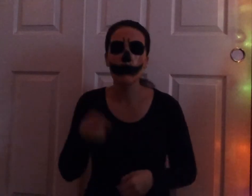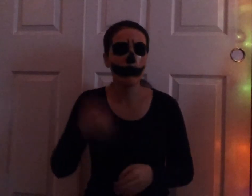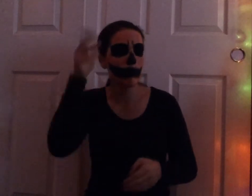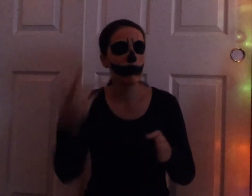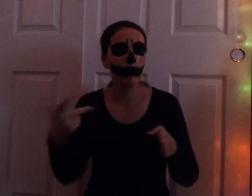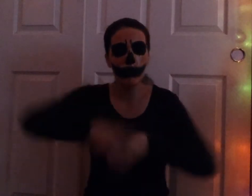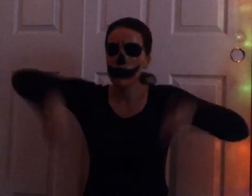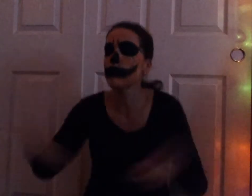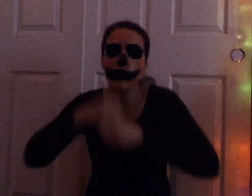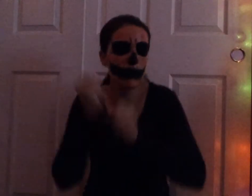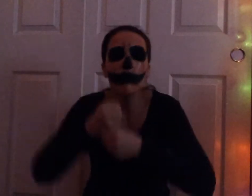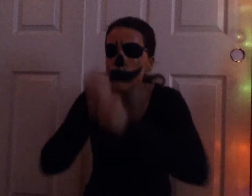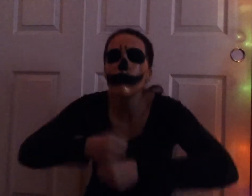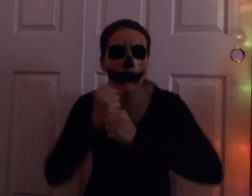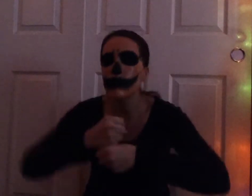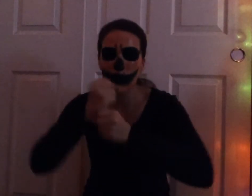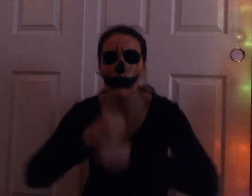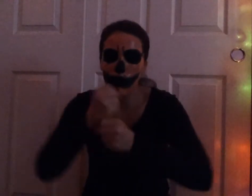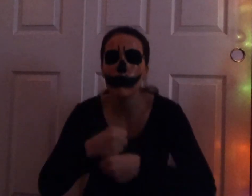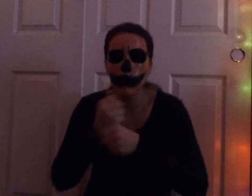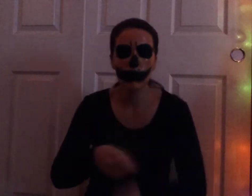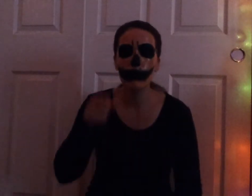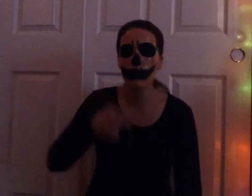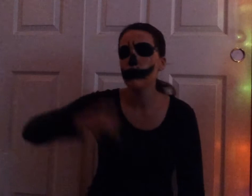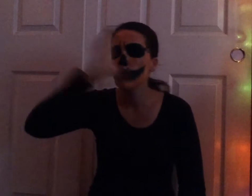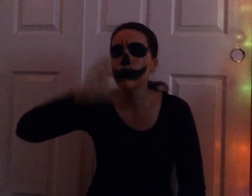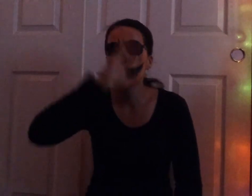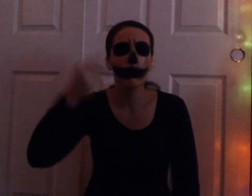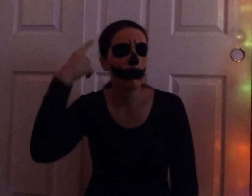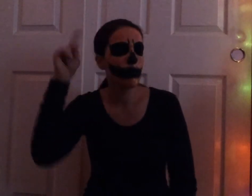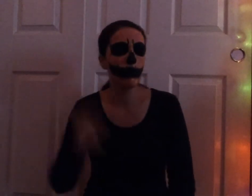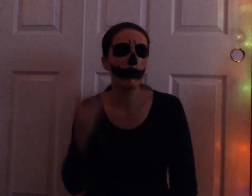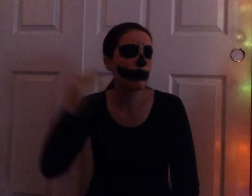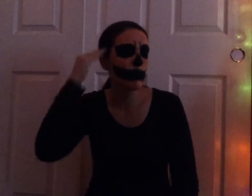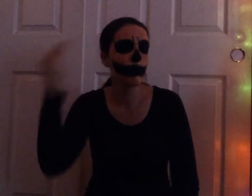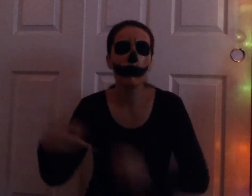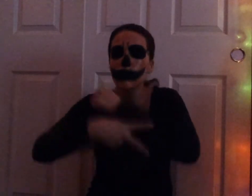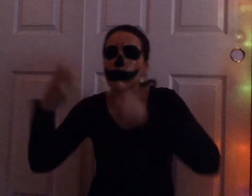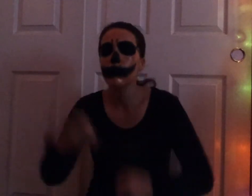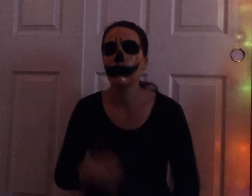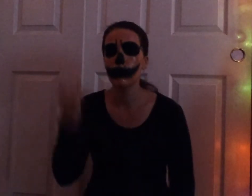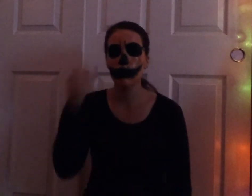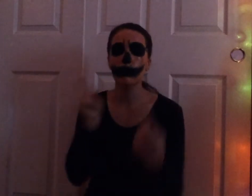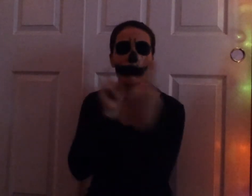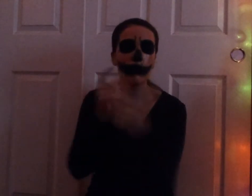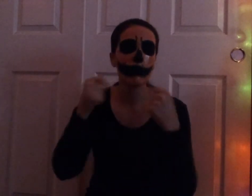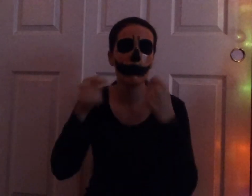a head. With a hip, hip, bang, twinkly-clop. He's down to the people, it's time to jump. So he's got